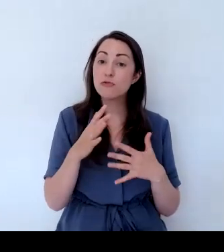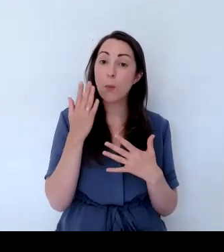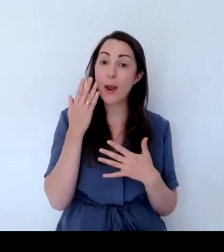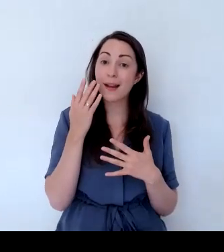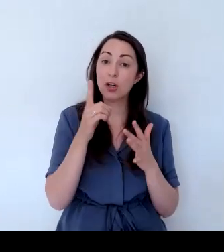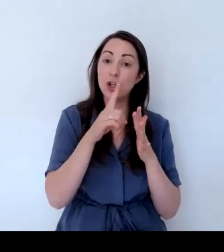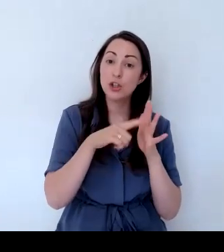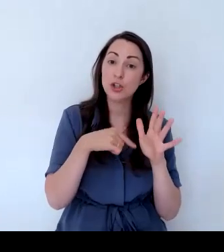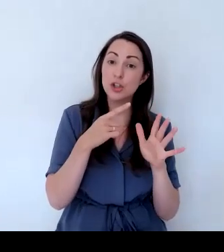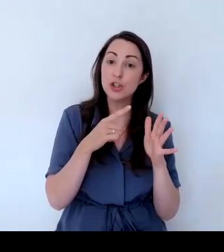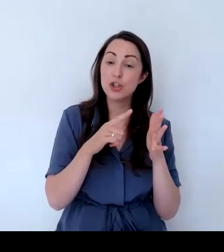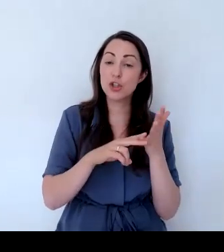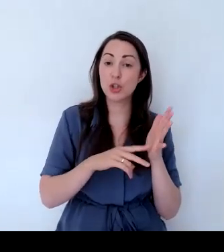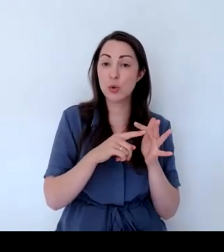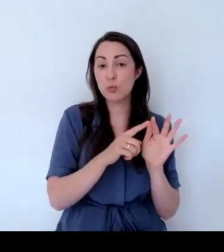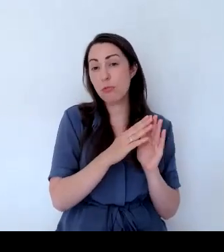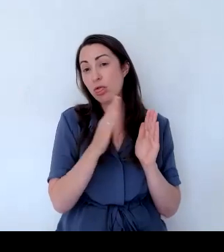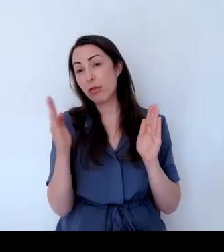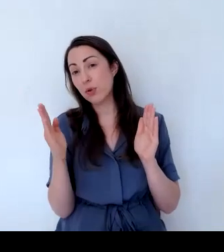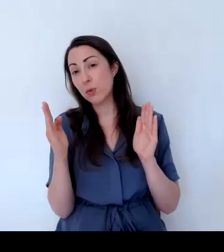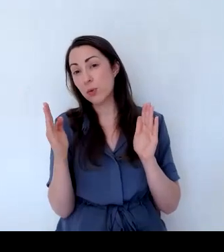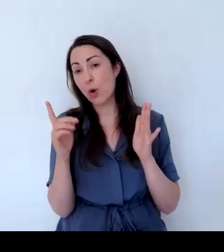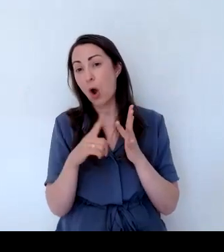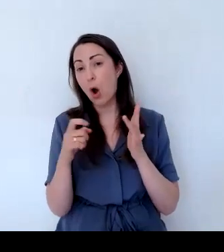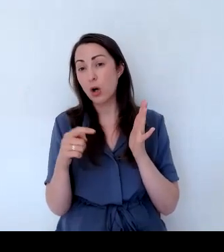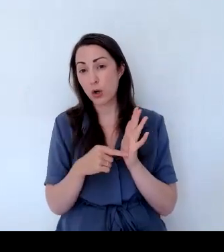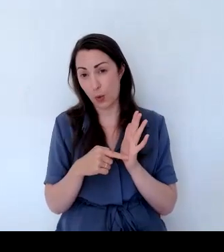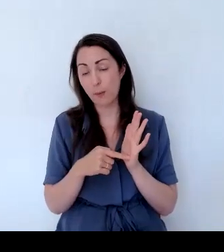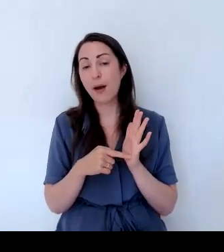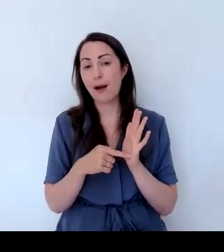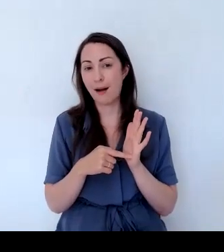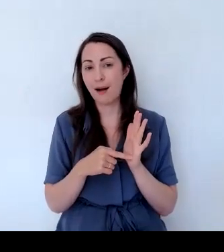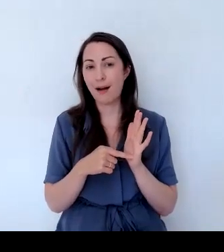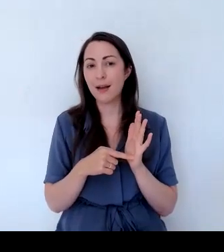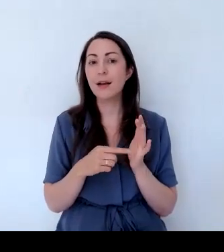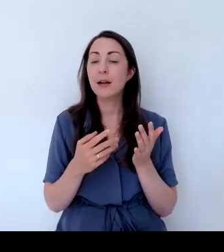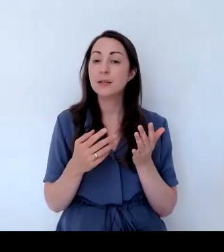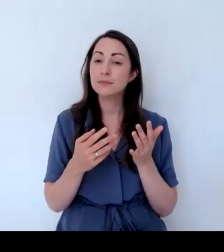bottom and the flowers rise up as the season progresses.